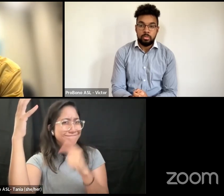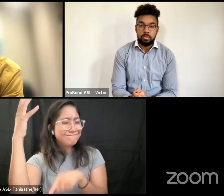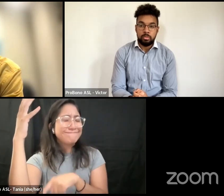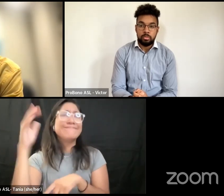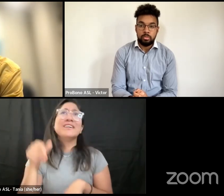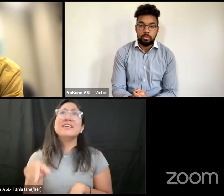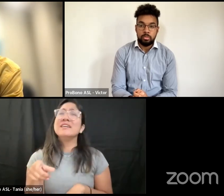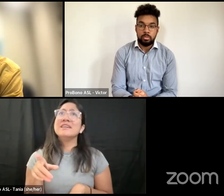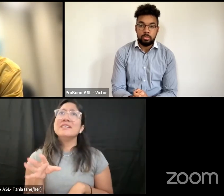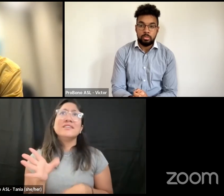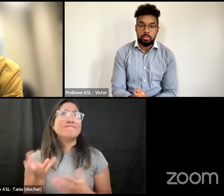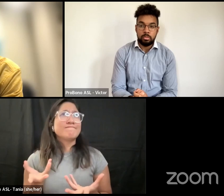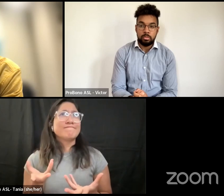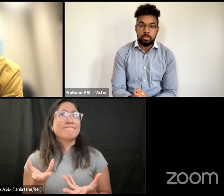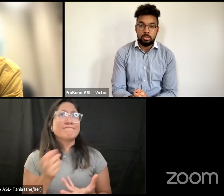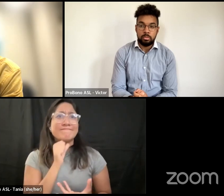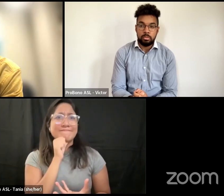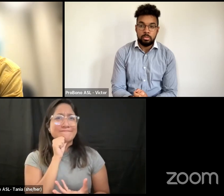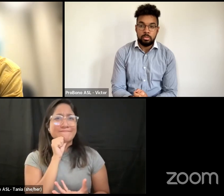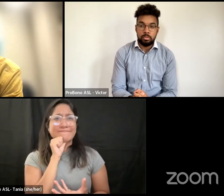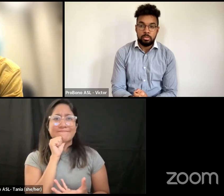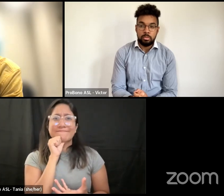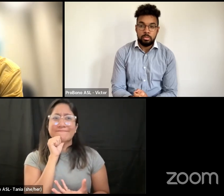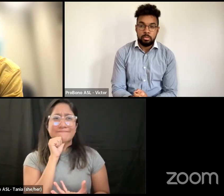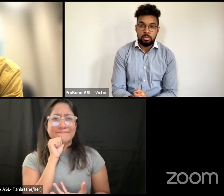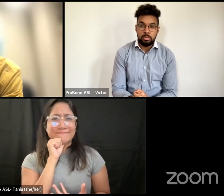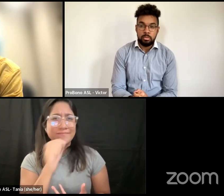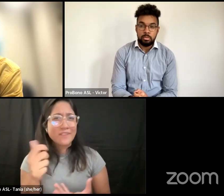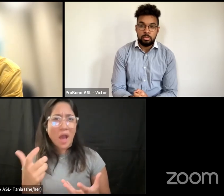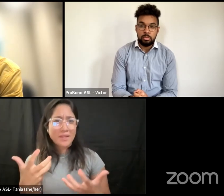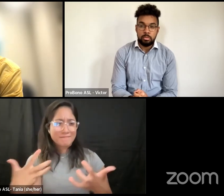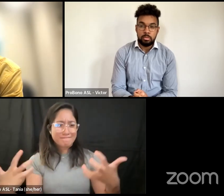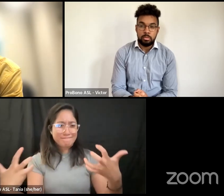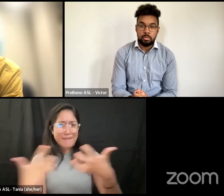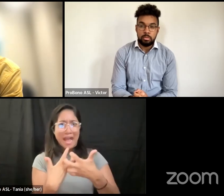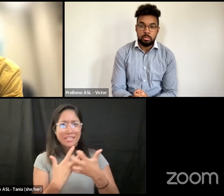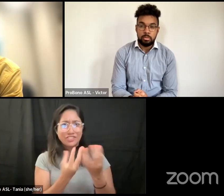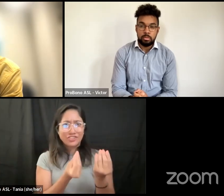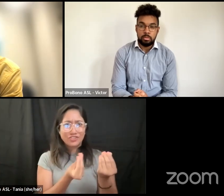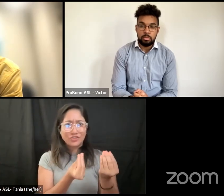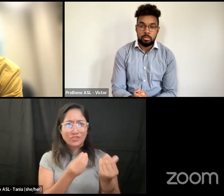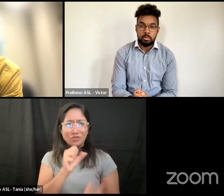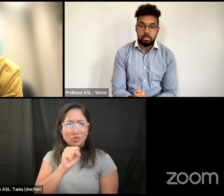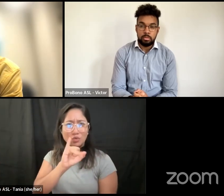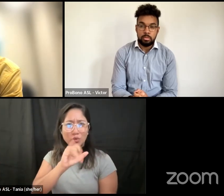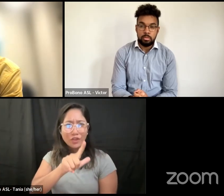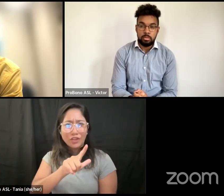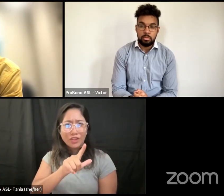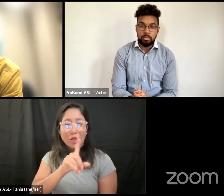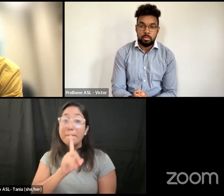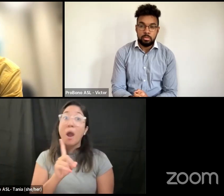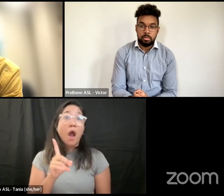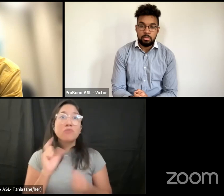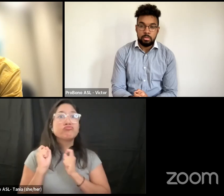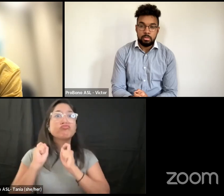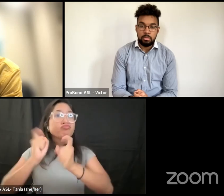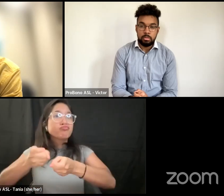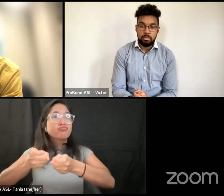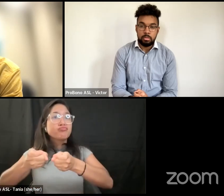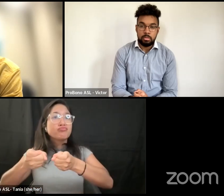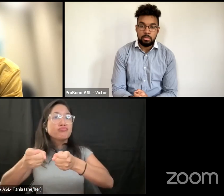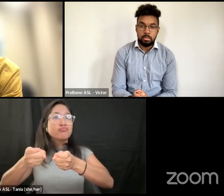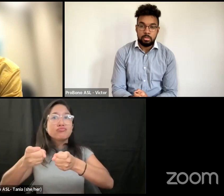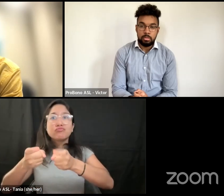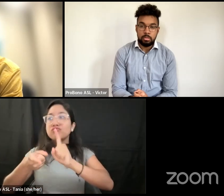are not viable with the soil that we have but just because it was donated from an